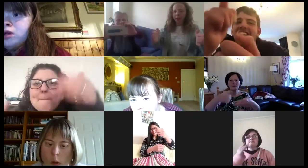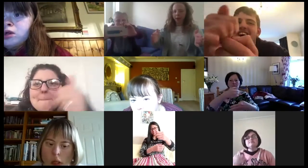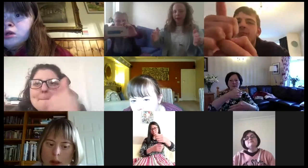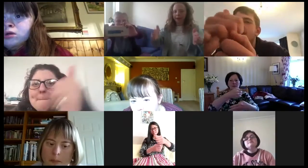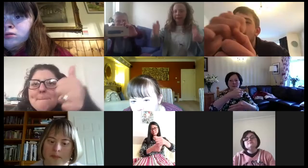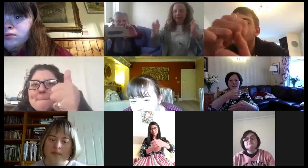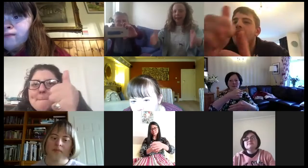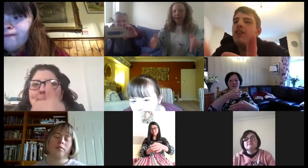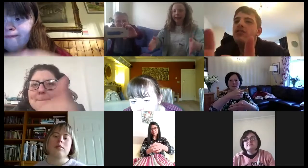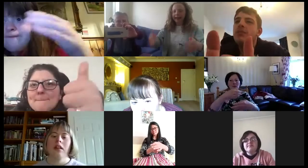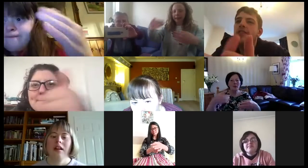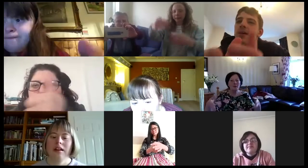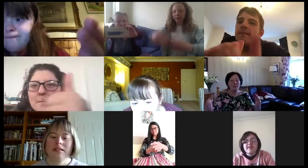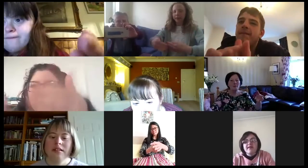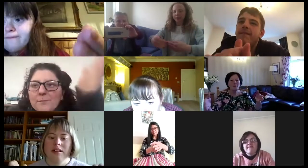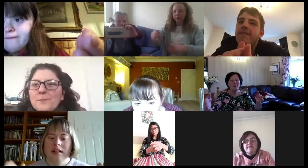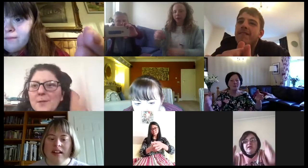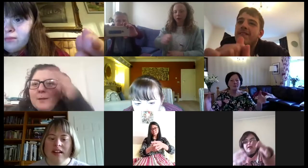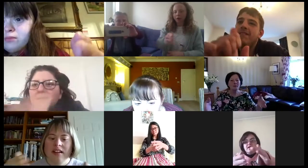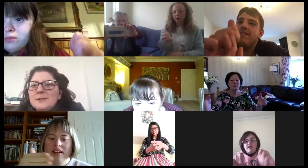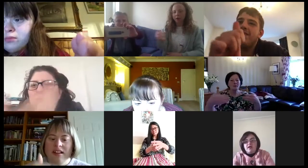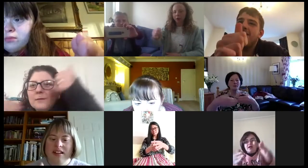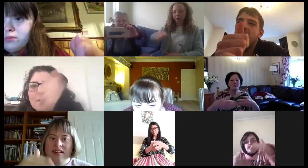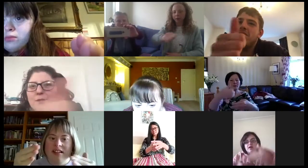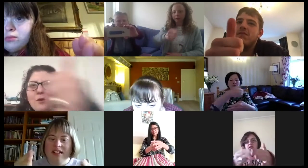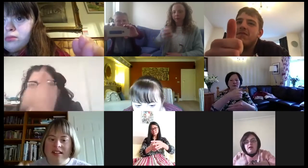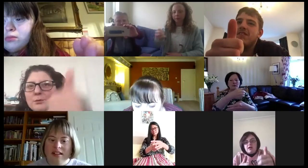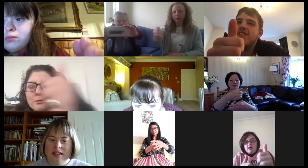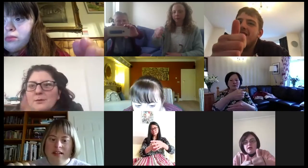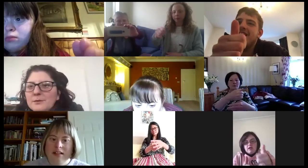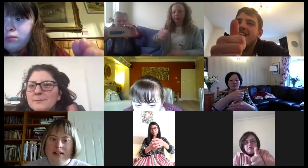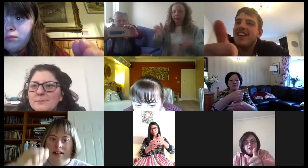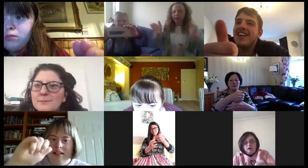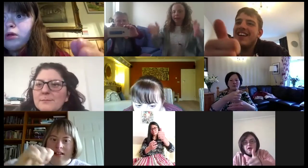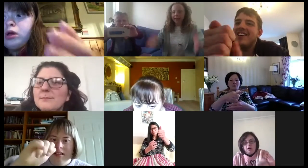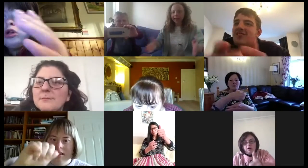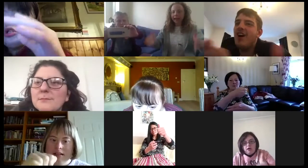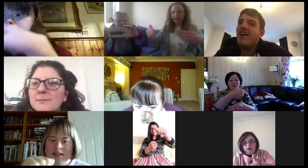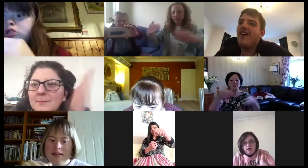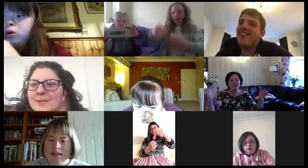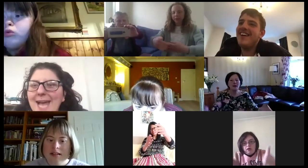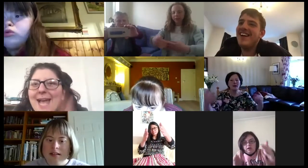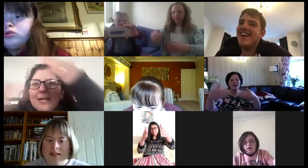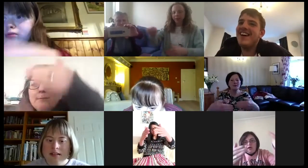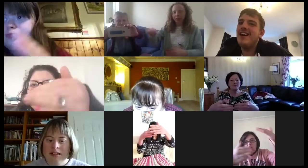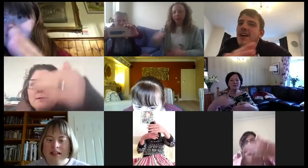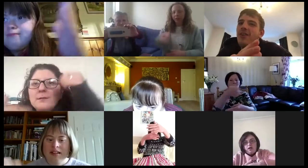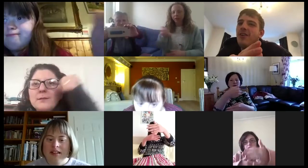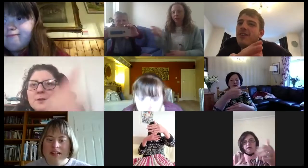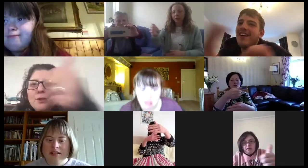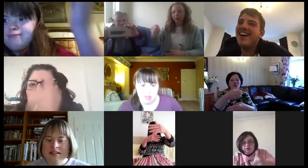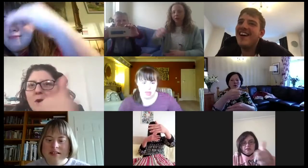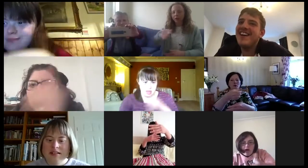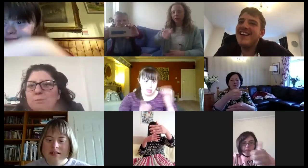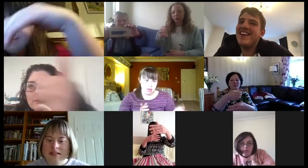Here we go. Games. Control. Control. Good job. Good